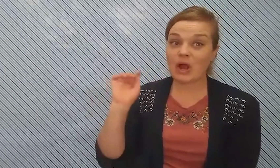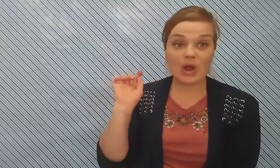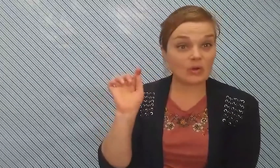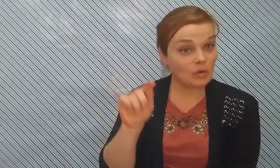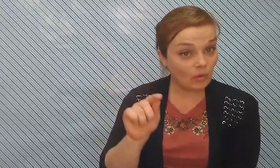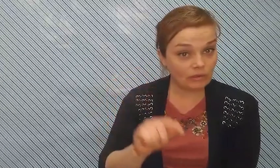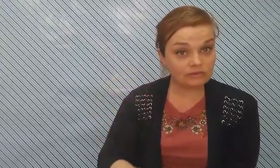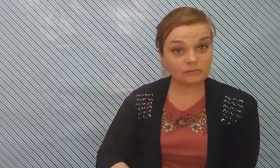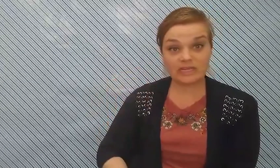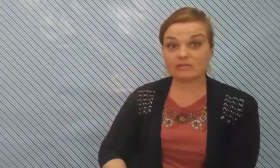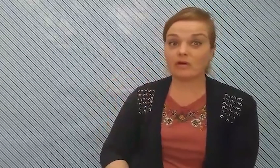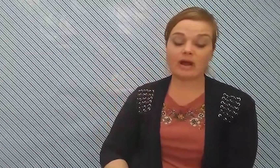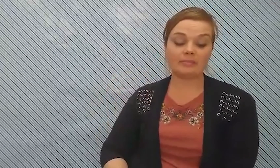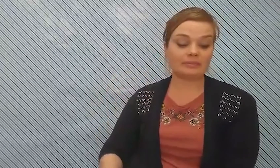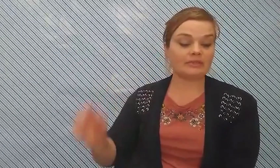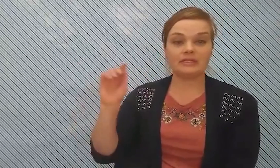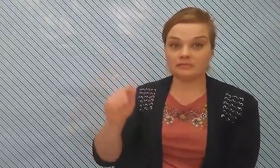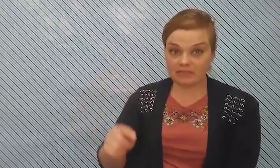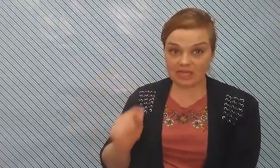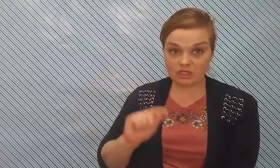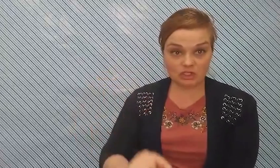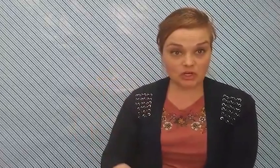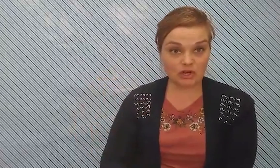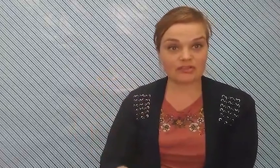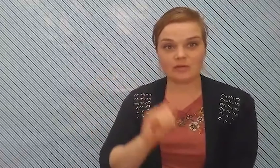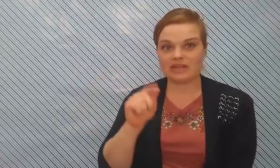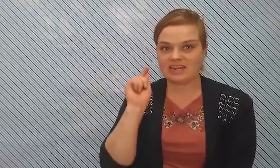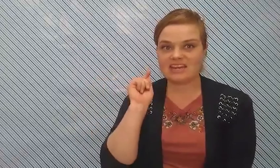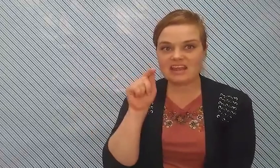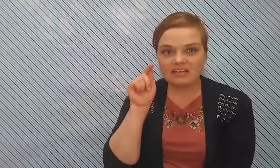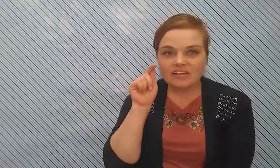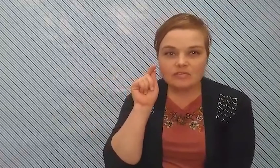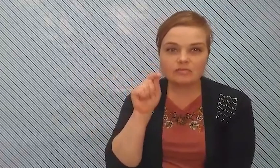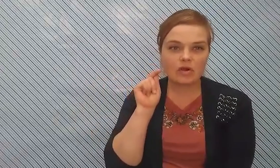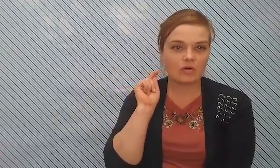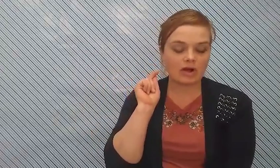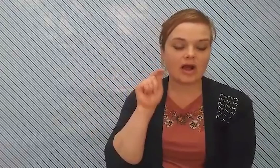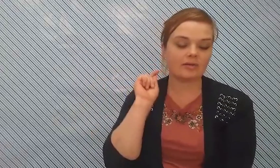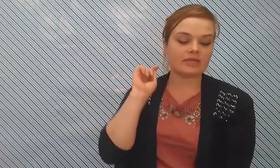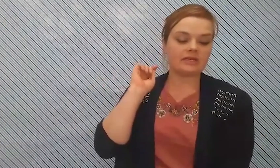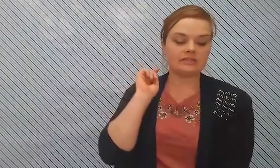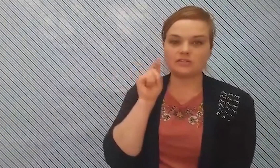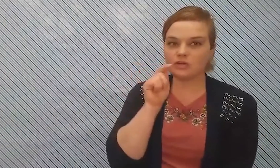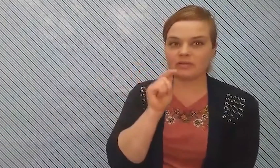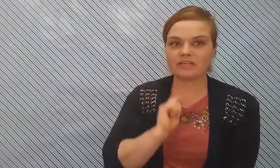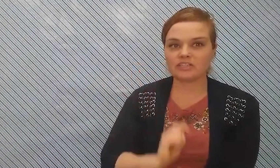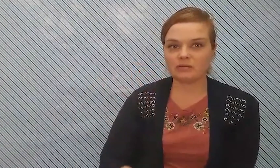how old we grow up make sure that we never grow up too much that